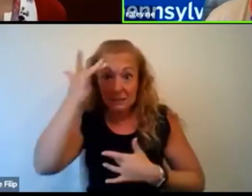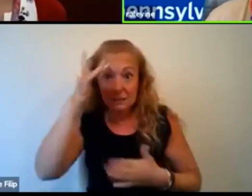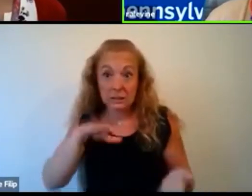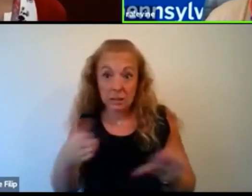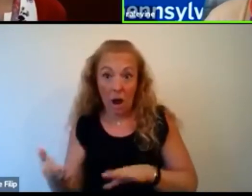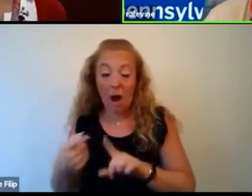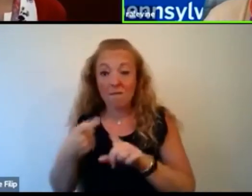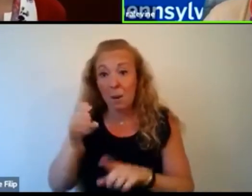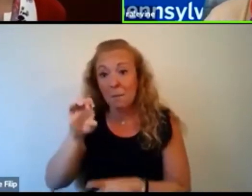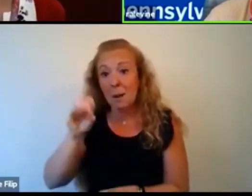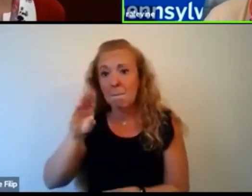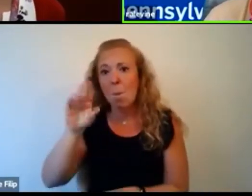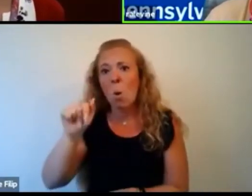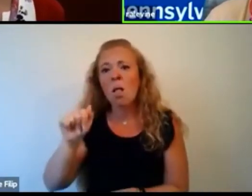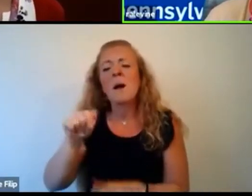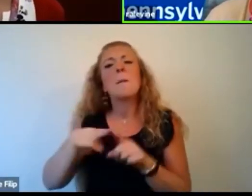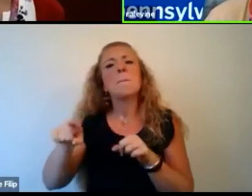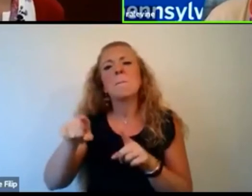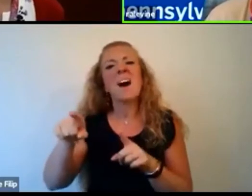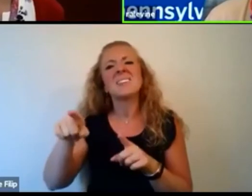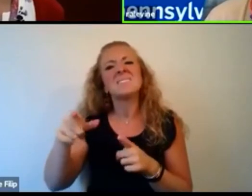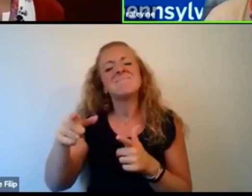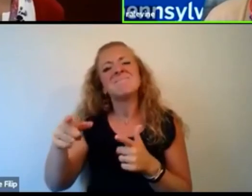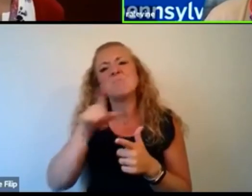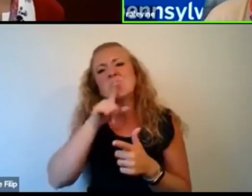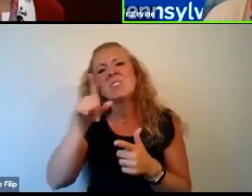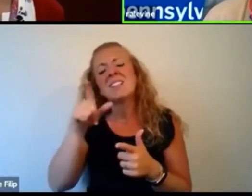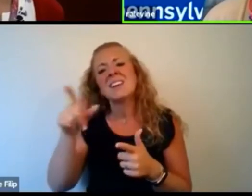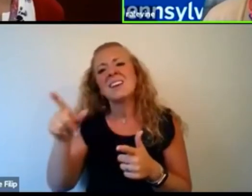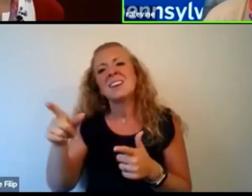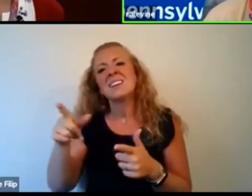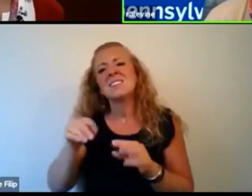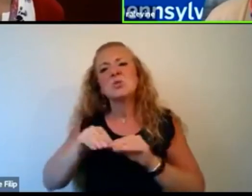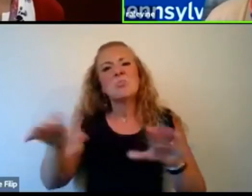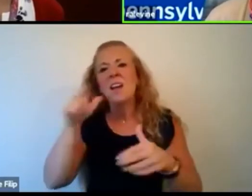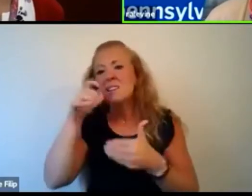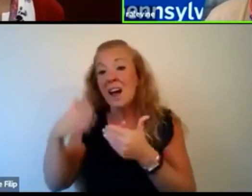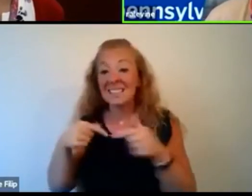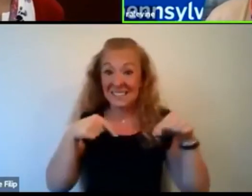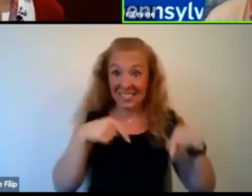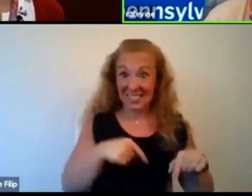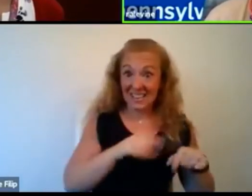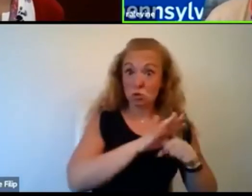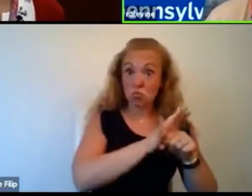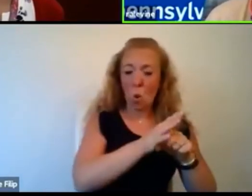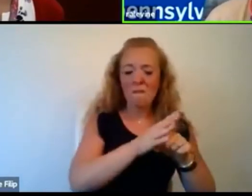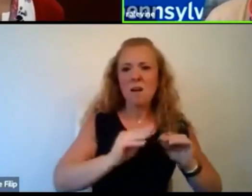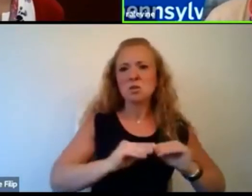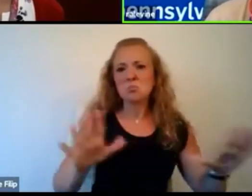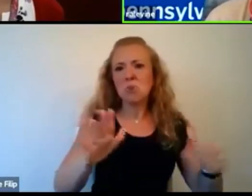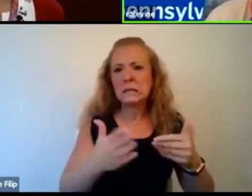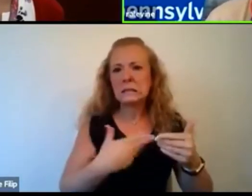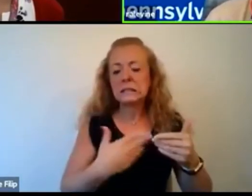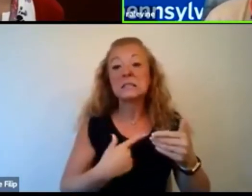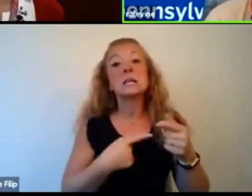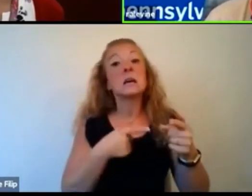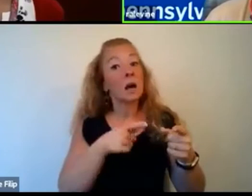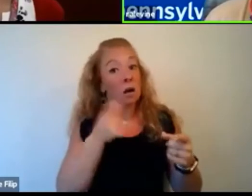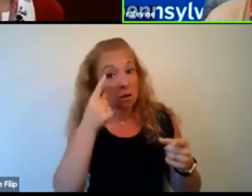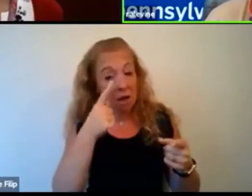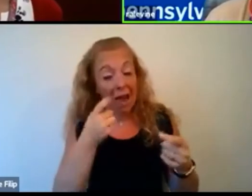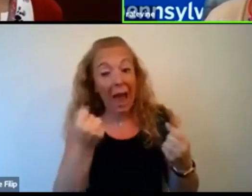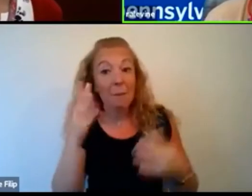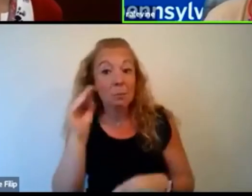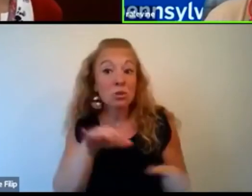kind of dies out literally and figuratively. Uh, this does not do that. Um, so probably around 1% of people die. Um,